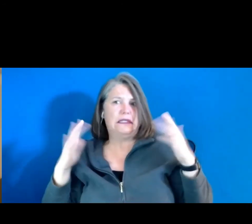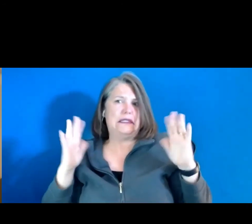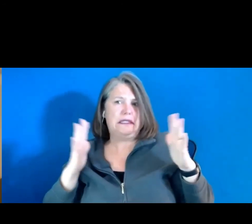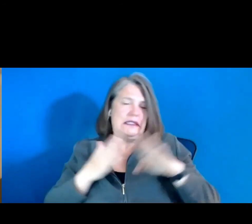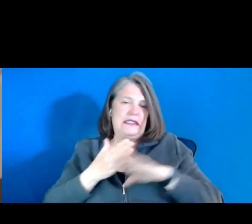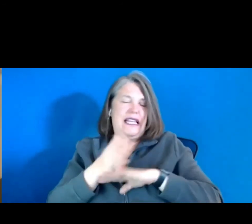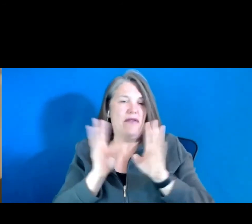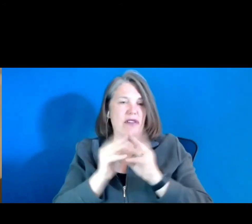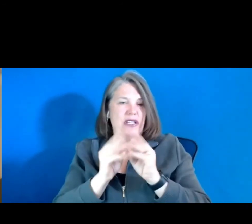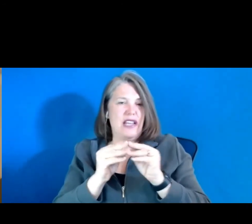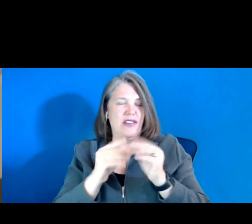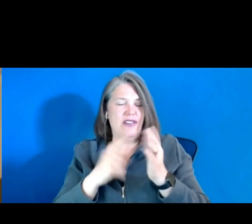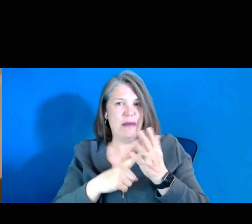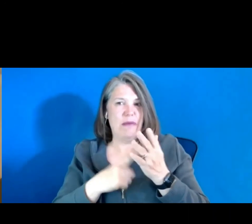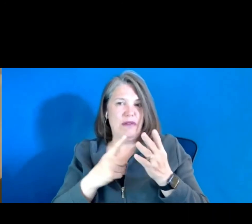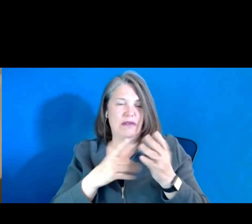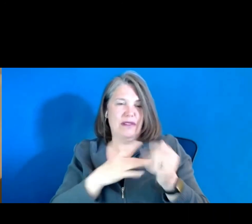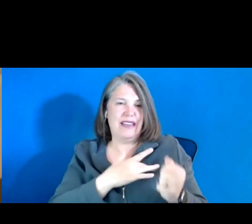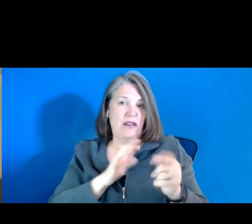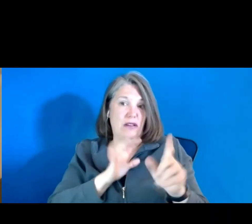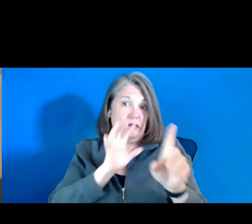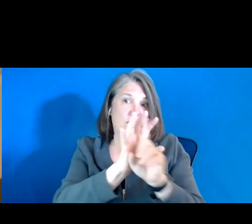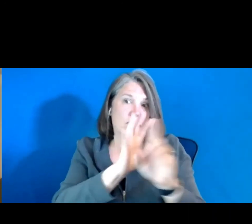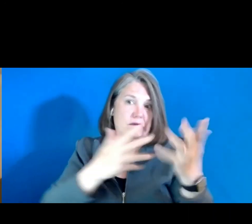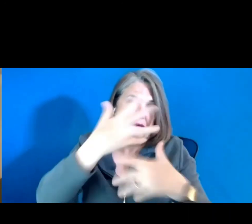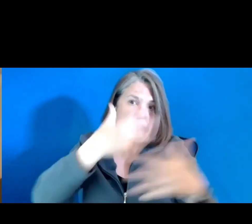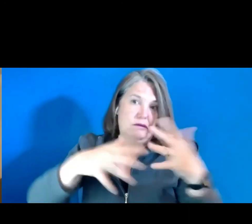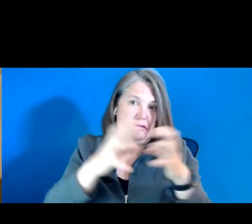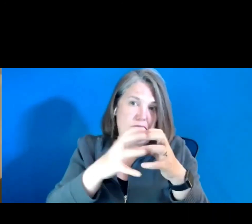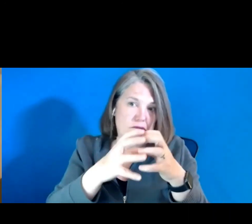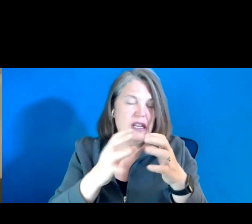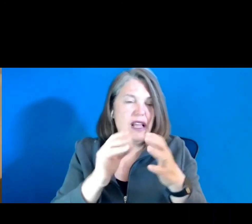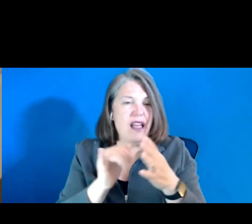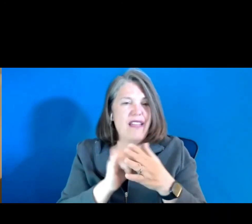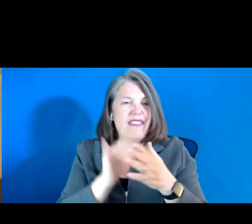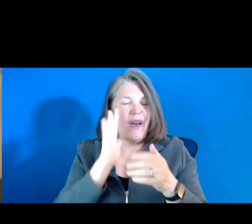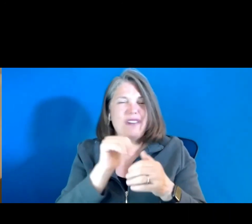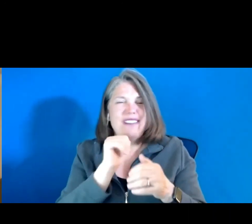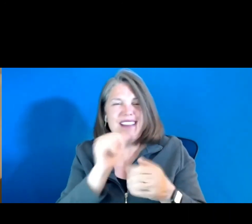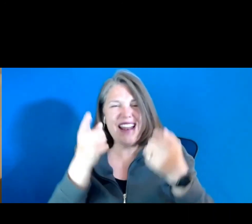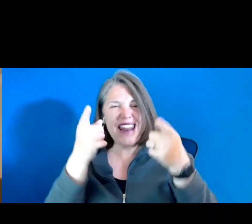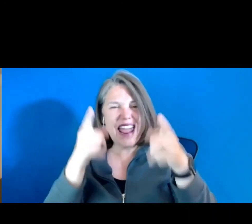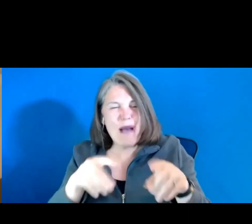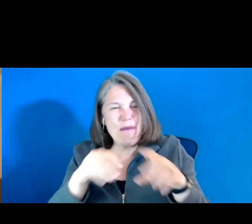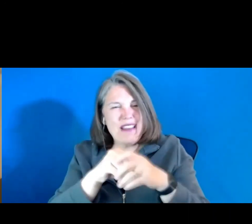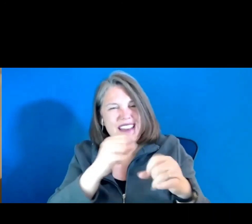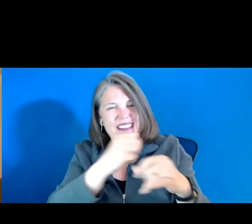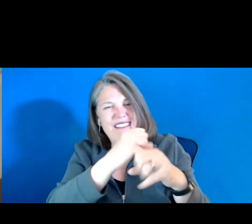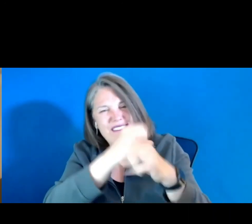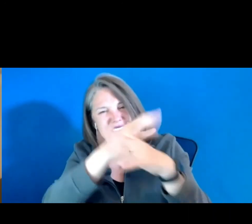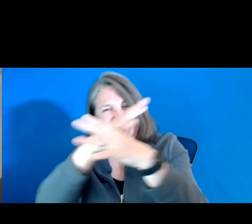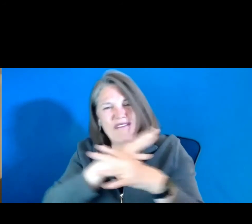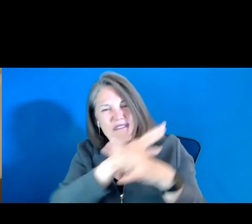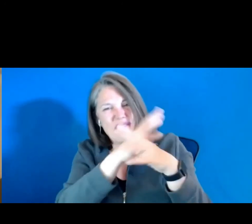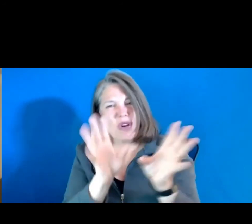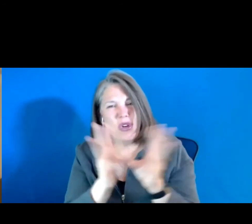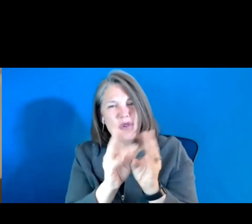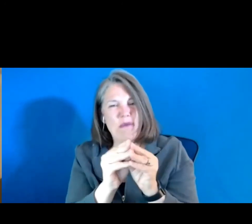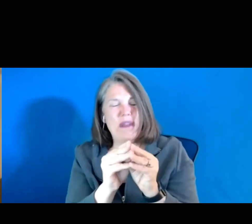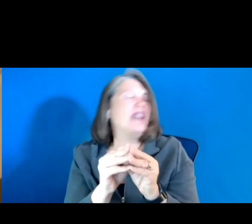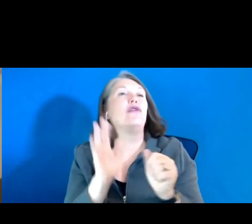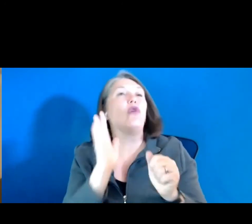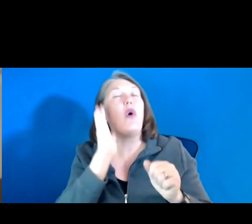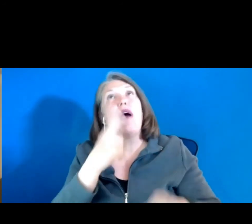people kind of crowd up around each other. That's not going to happen in a virtual meeting. So I would